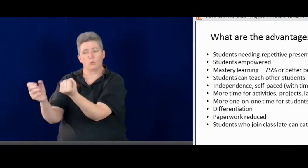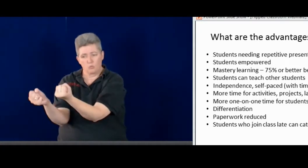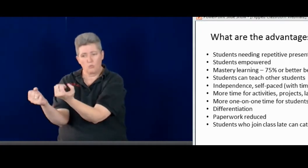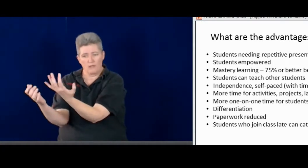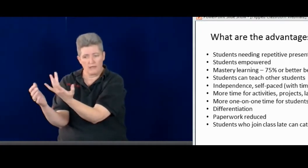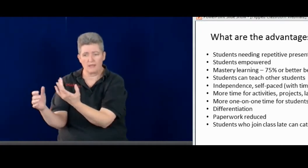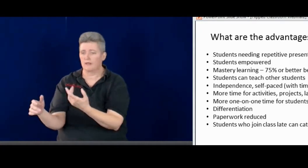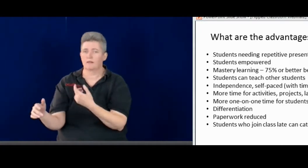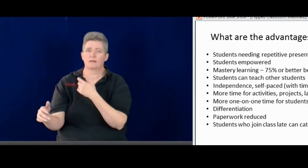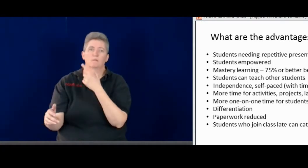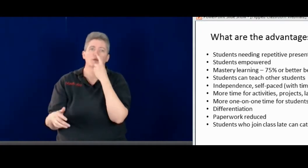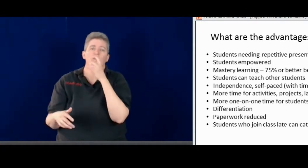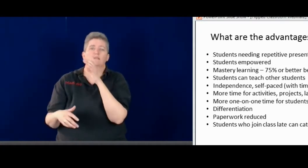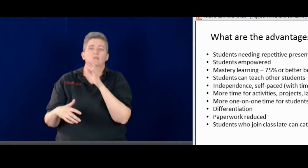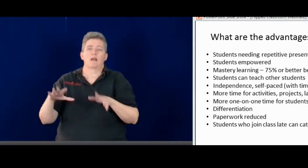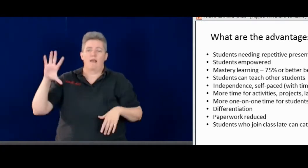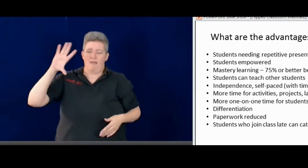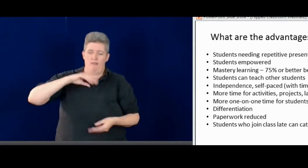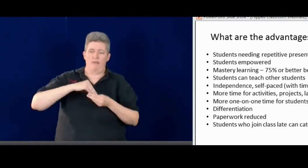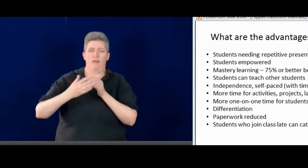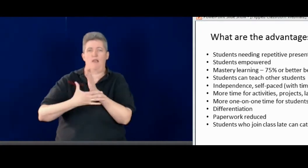after the third time, I stop them.